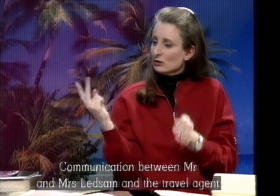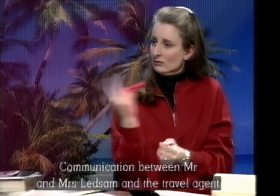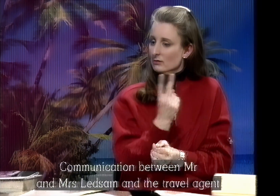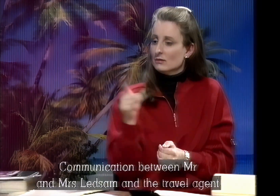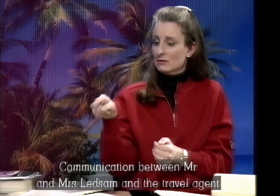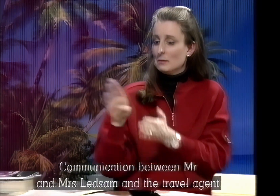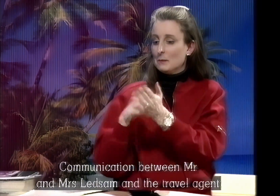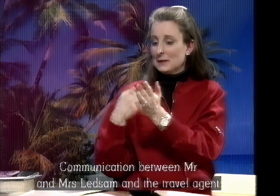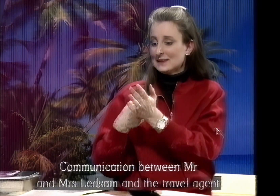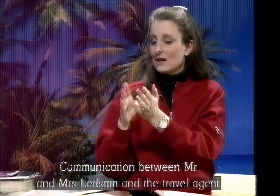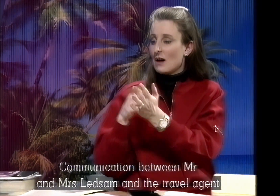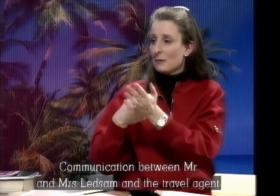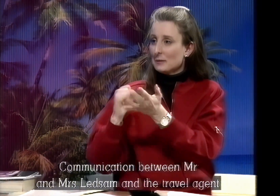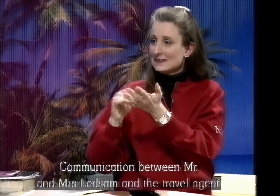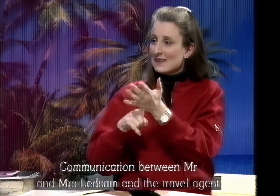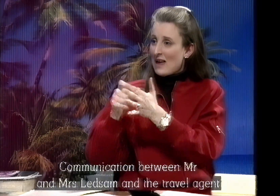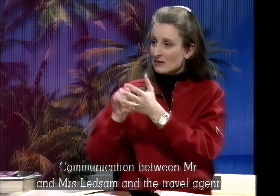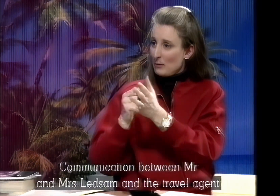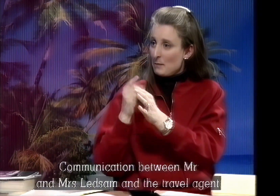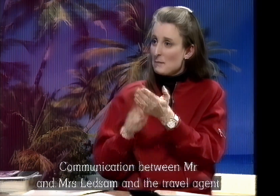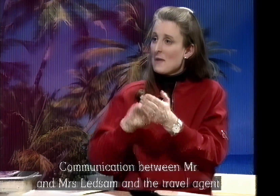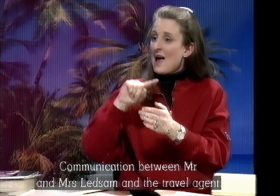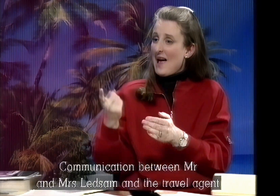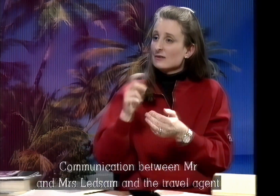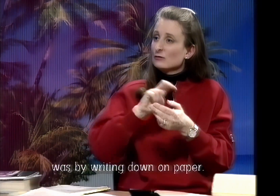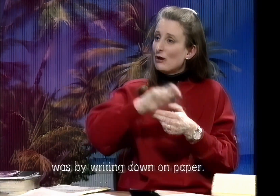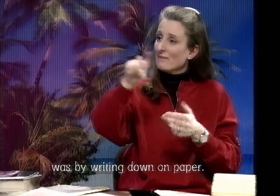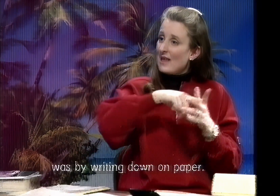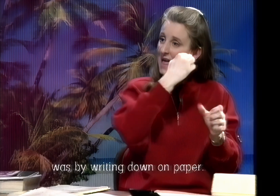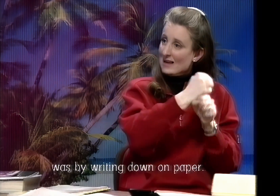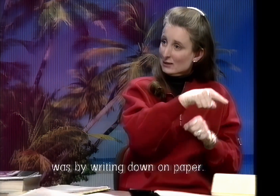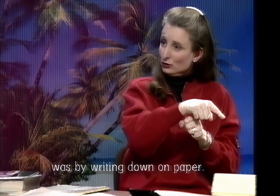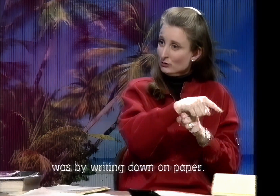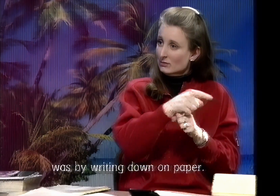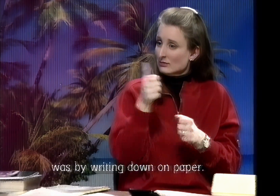Communication between Mr and Mrs Leadsom and the travel agent was by writing down on paper.